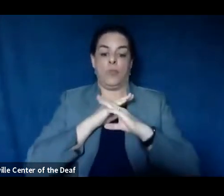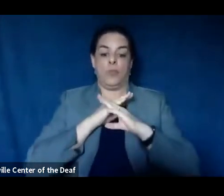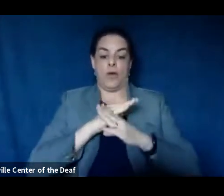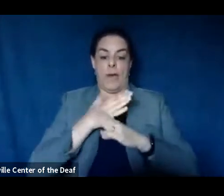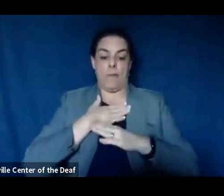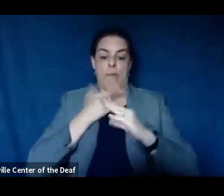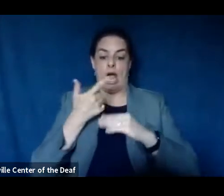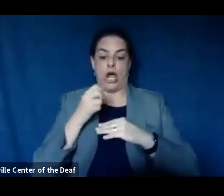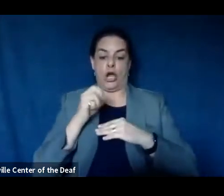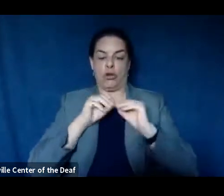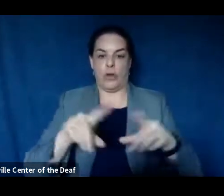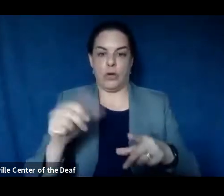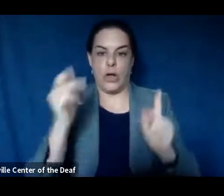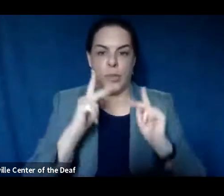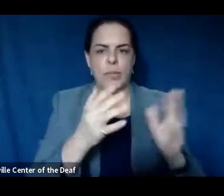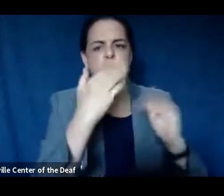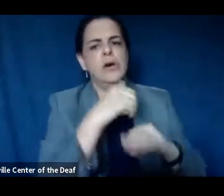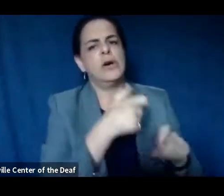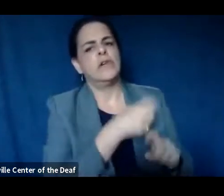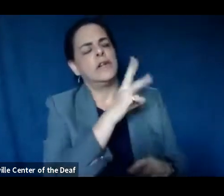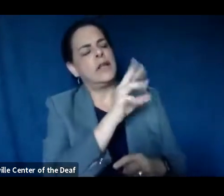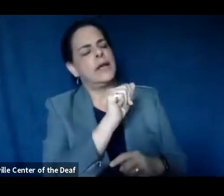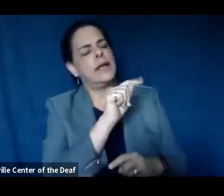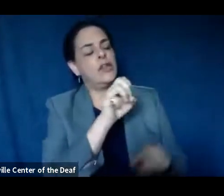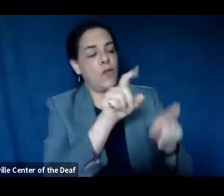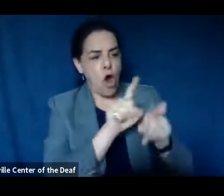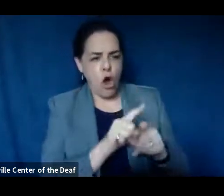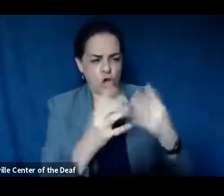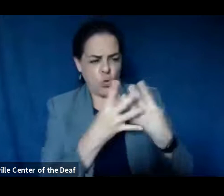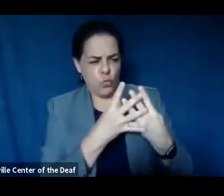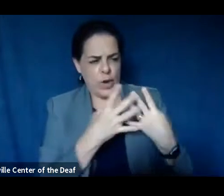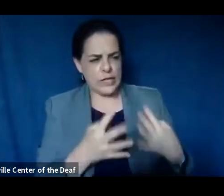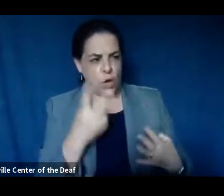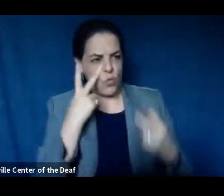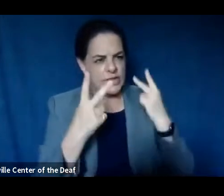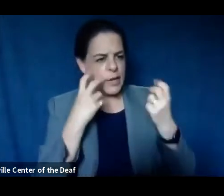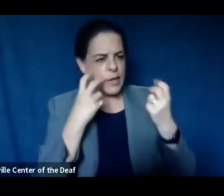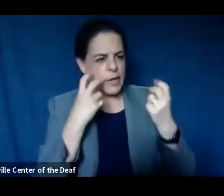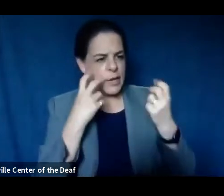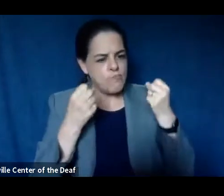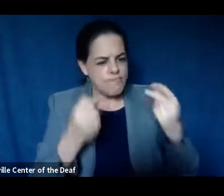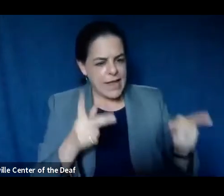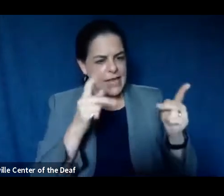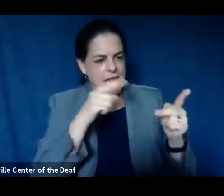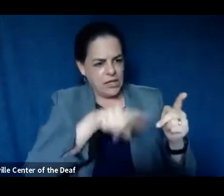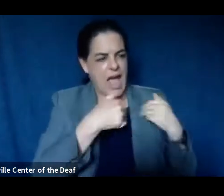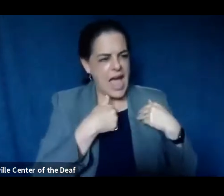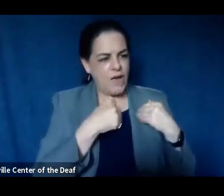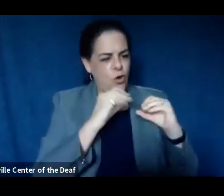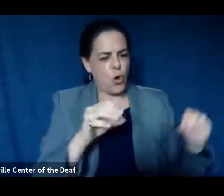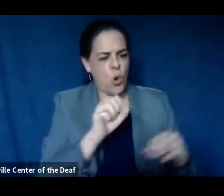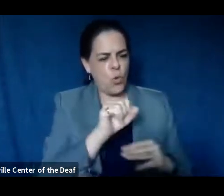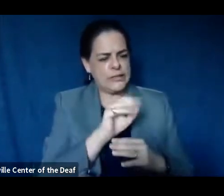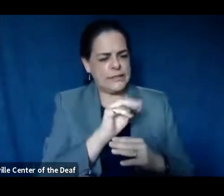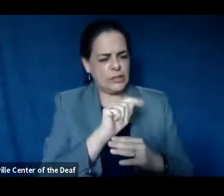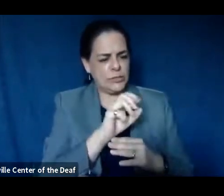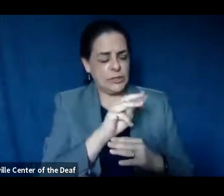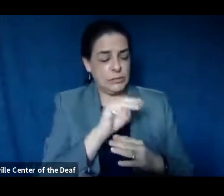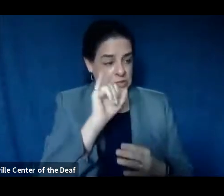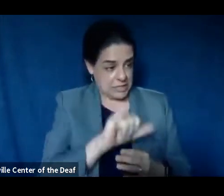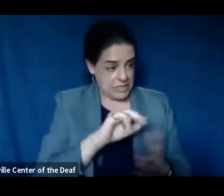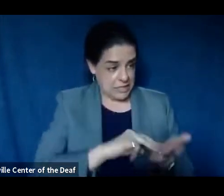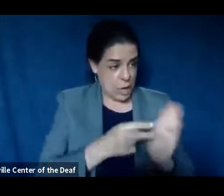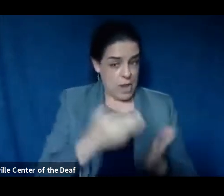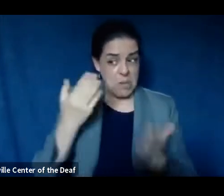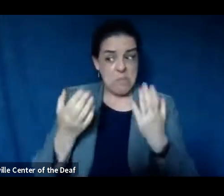From WATE, also with prisons, we've seen a high proportion of asymptomatic cases. Does that suggest many members of our community